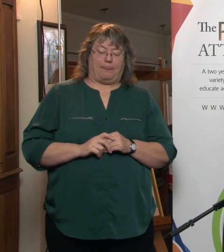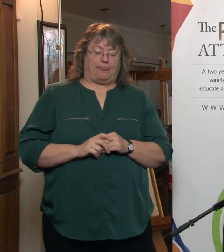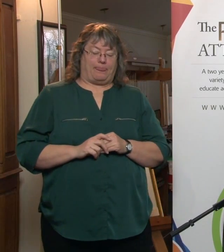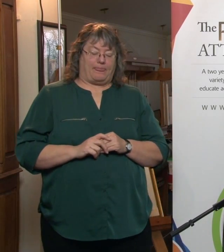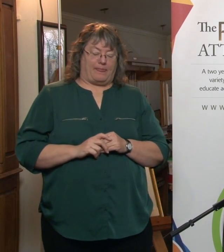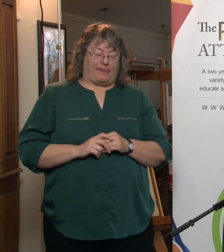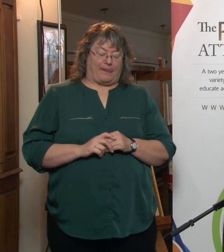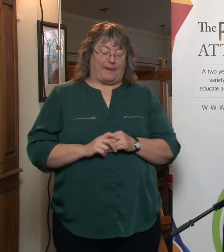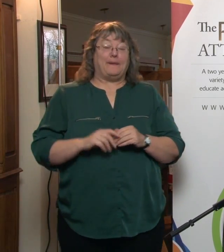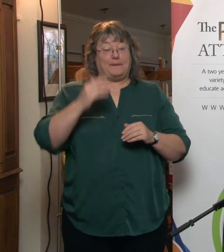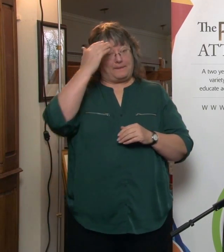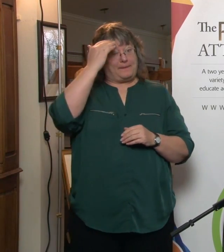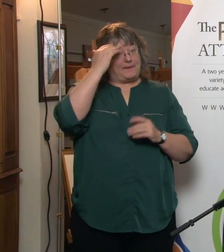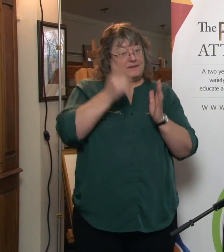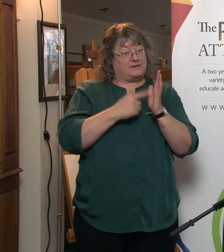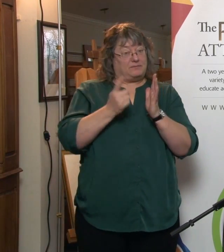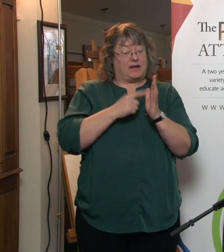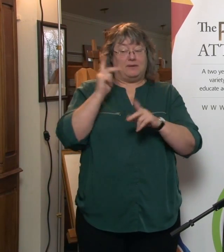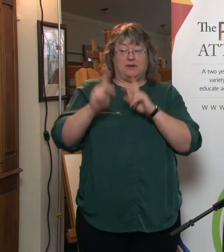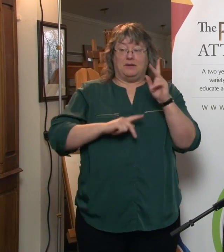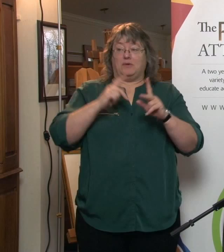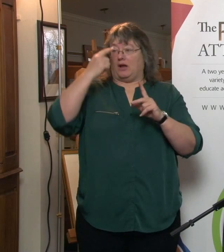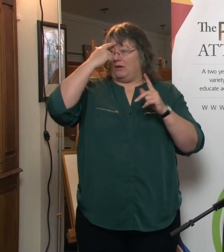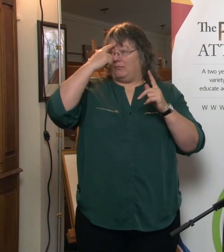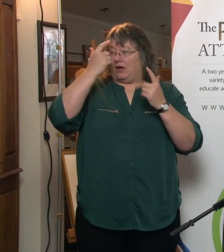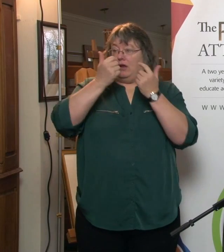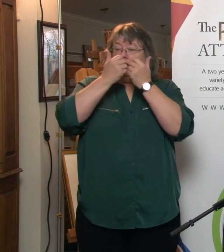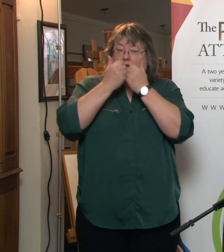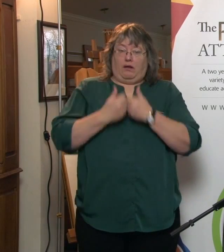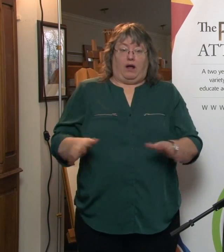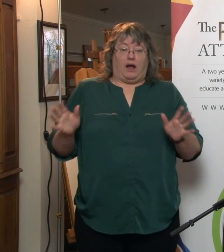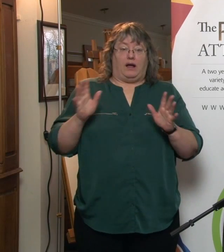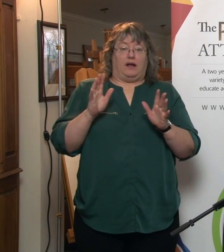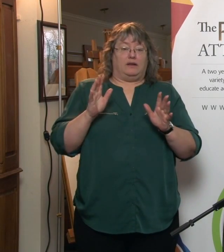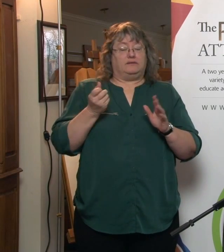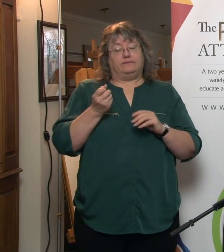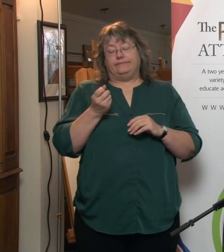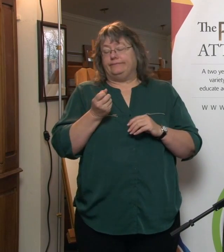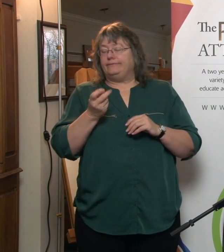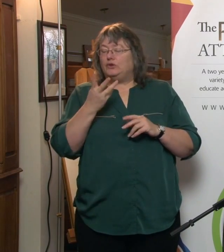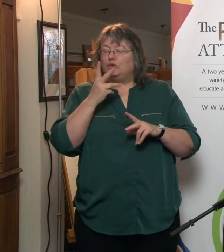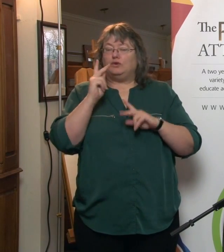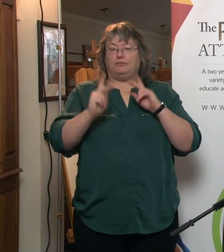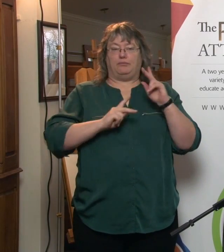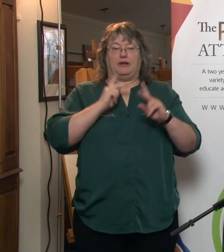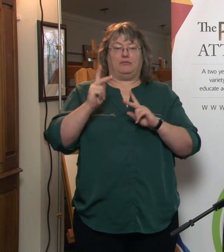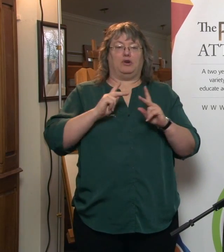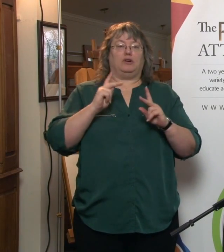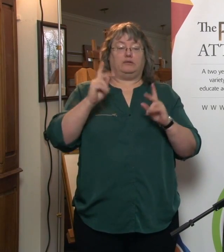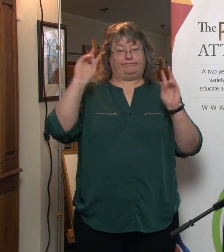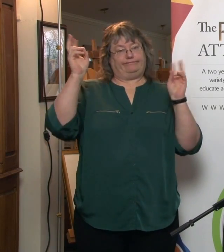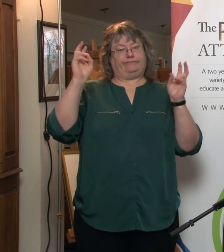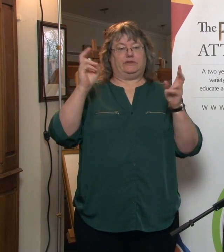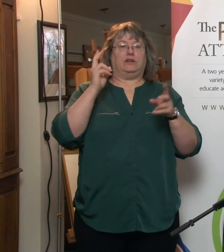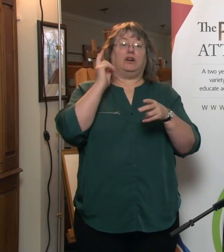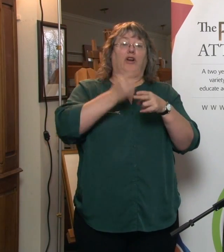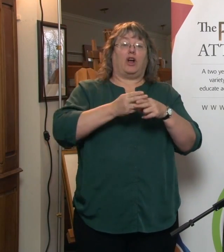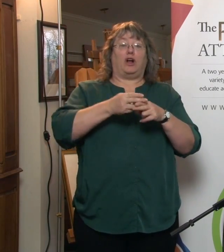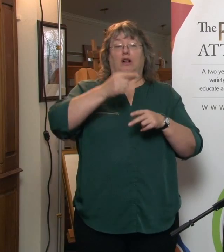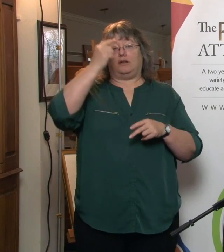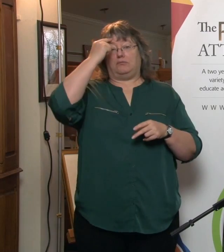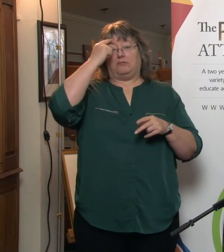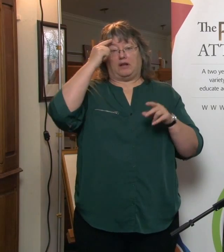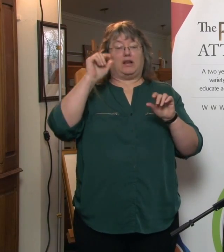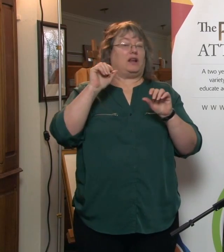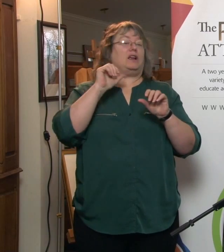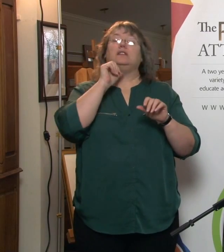know, a lot of people end up losing their mental capacity, very, very few people are actually declared mentally incompetent.